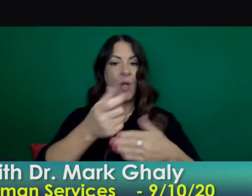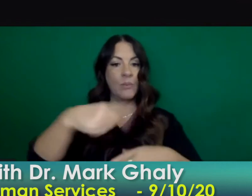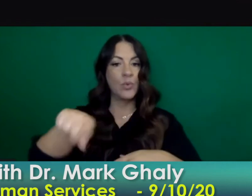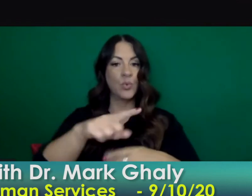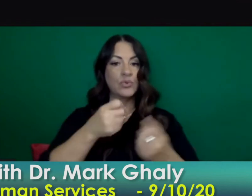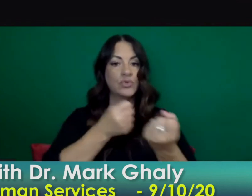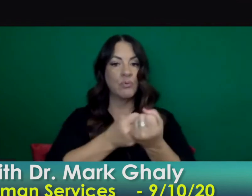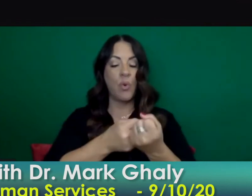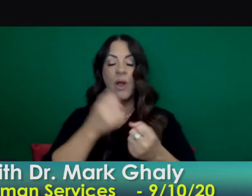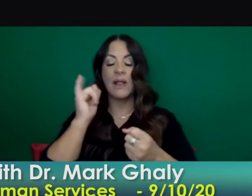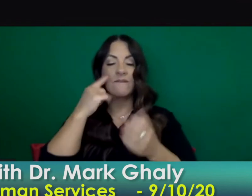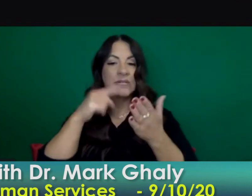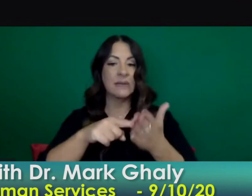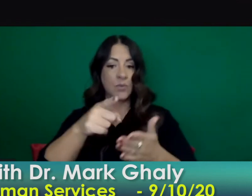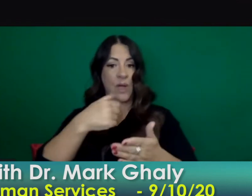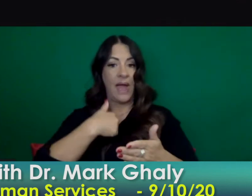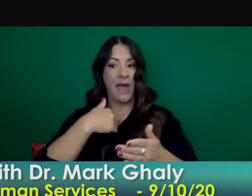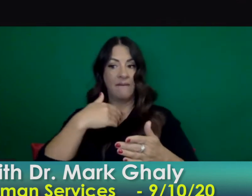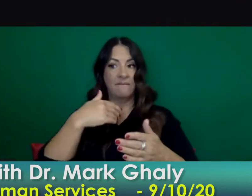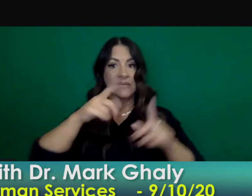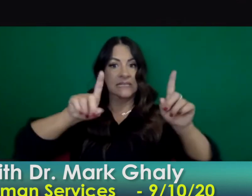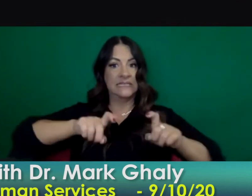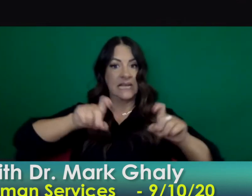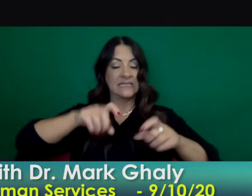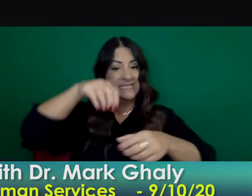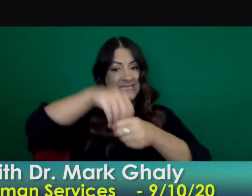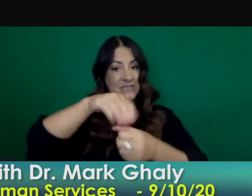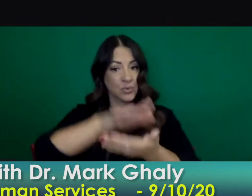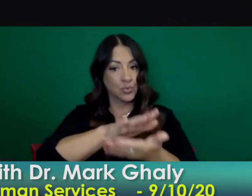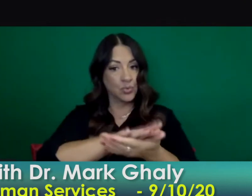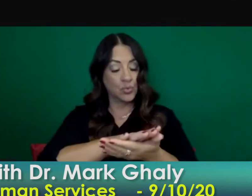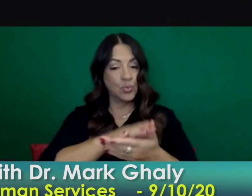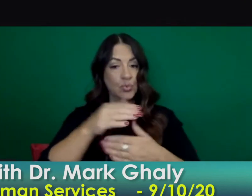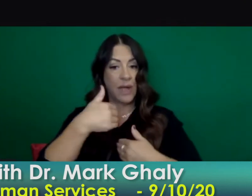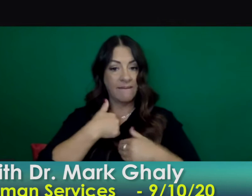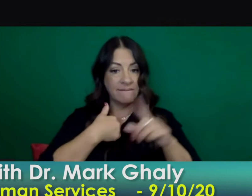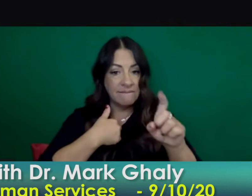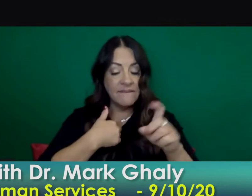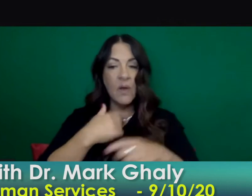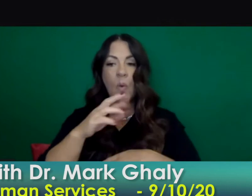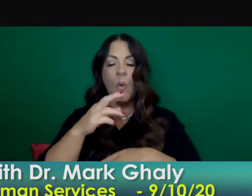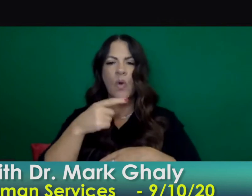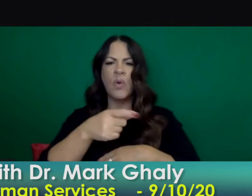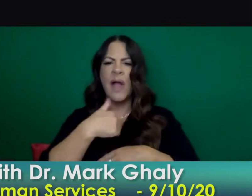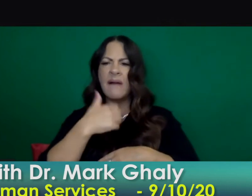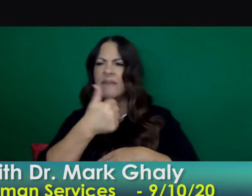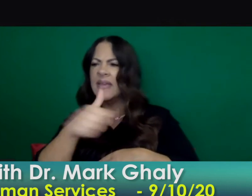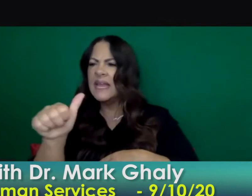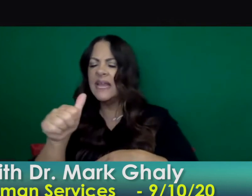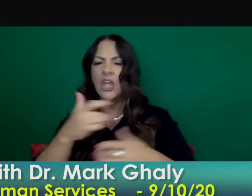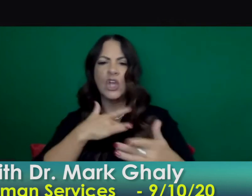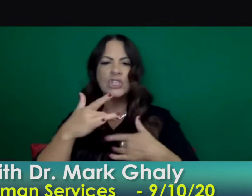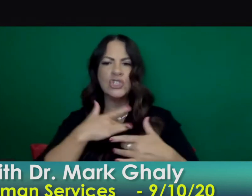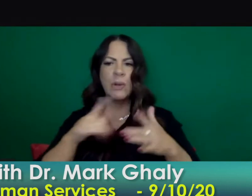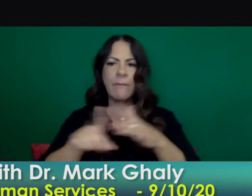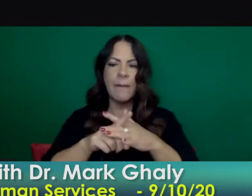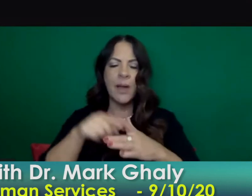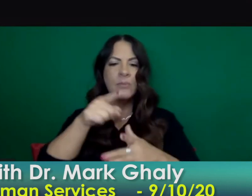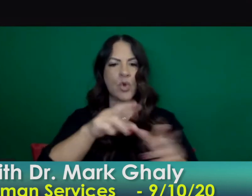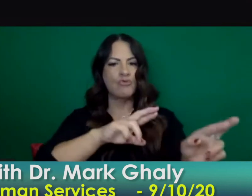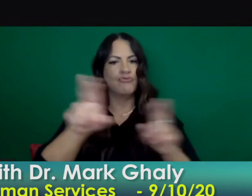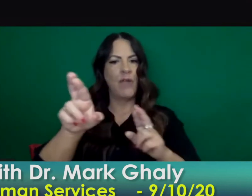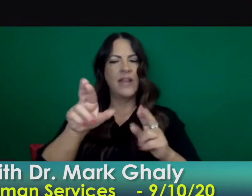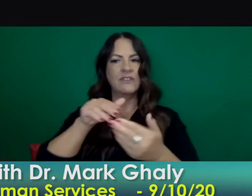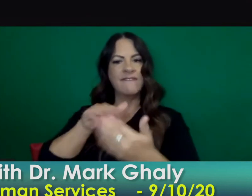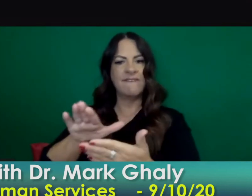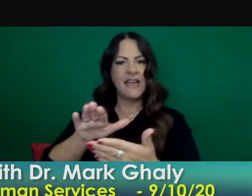uh supports to make sure that if there are cases or concerns that they can address them right away i am not personally